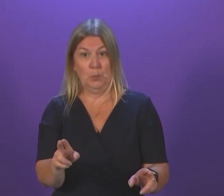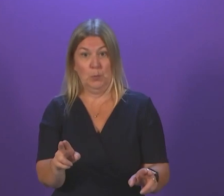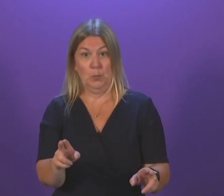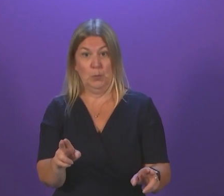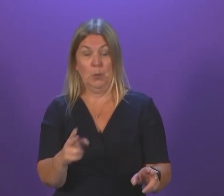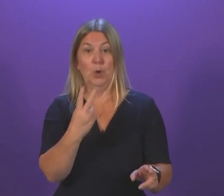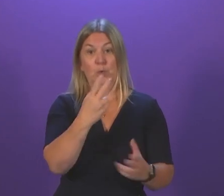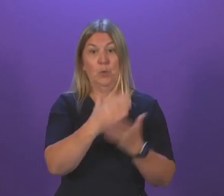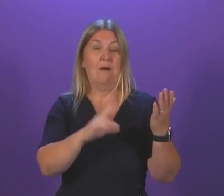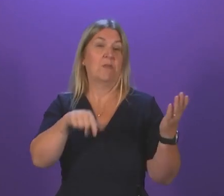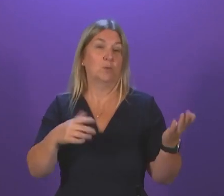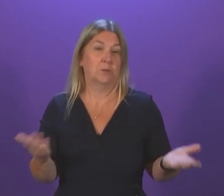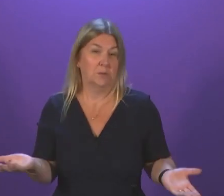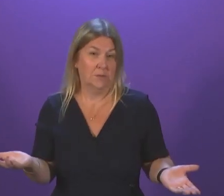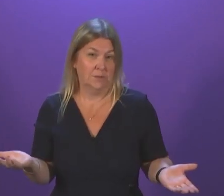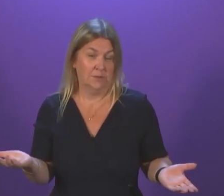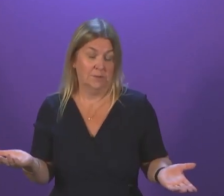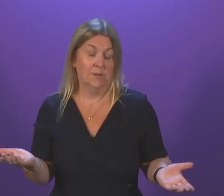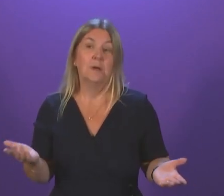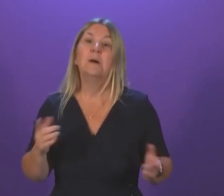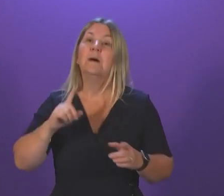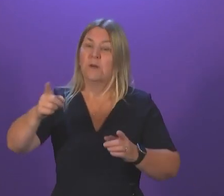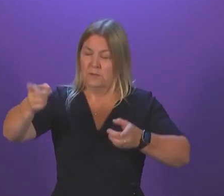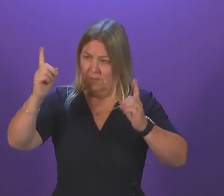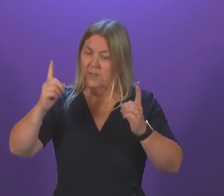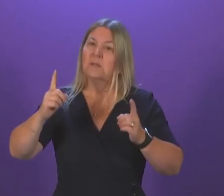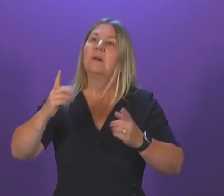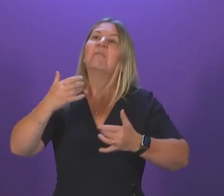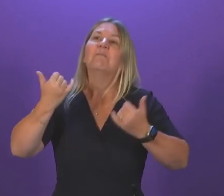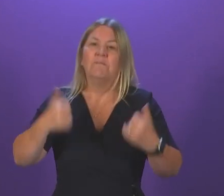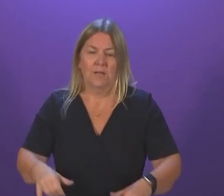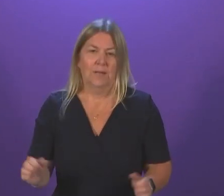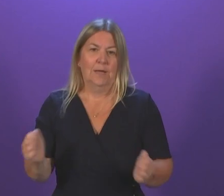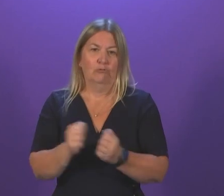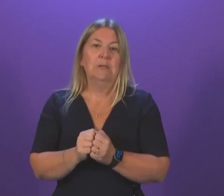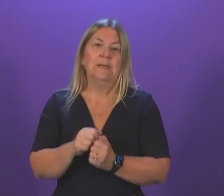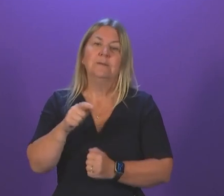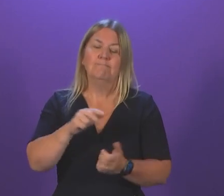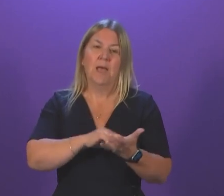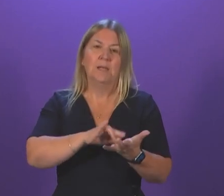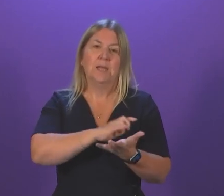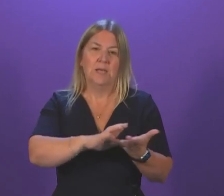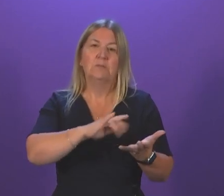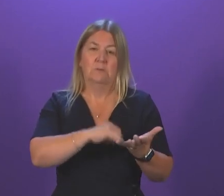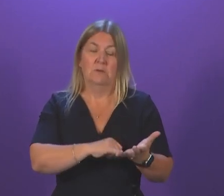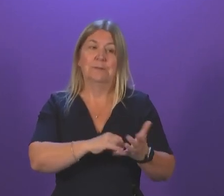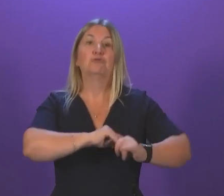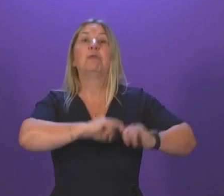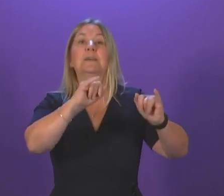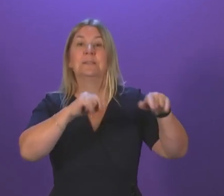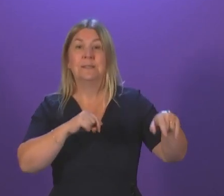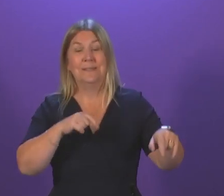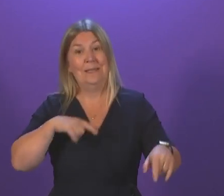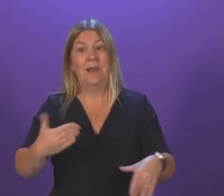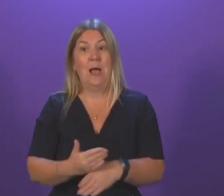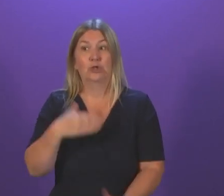and a half thousand. The First Minister has finally agreed that the NHS is in crisis, but we need action now. The Royal